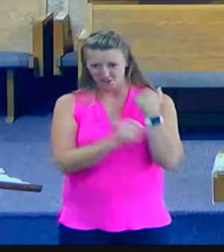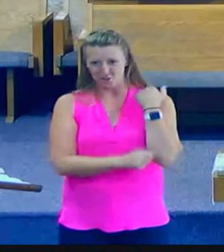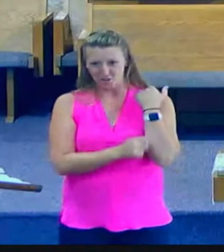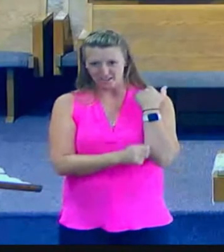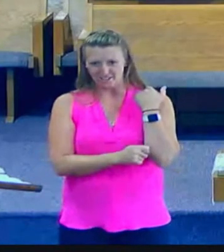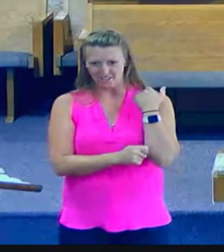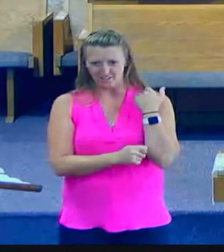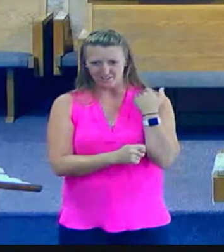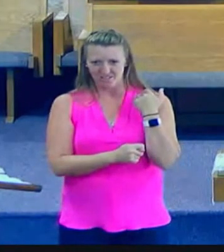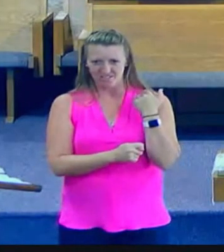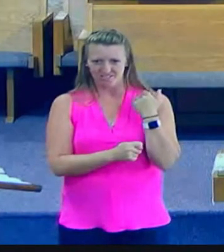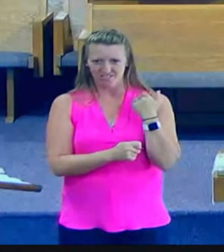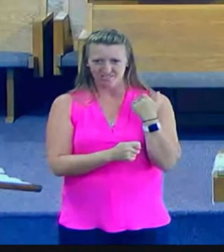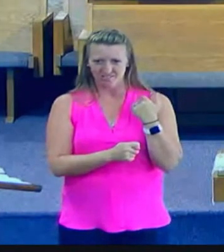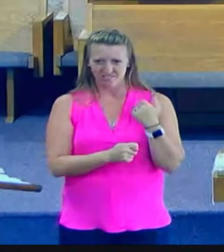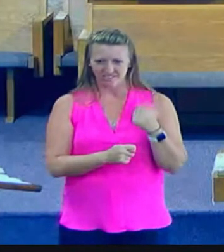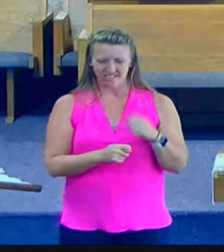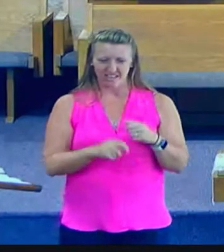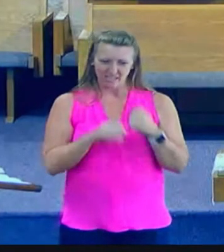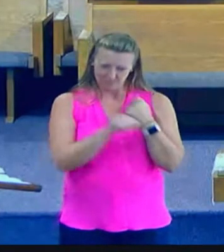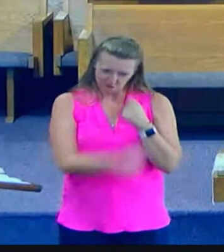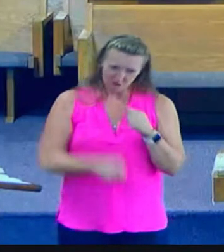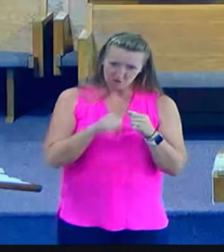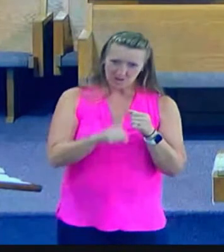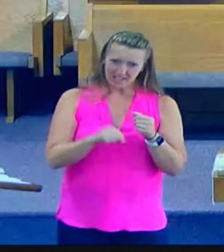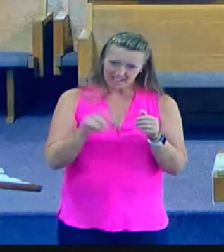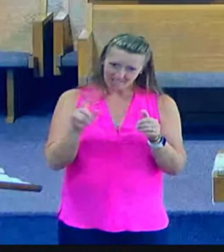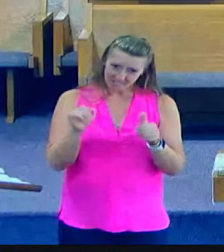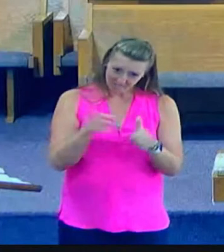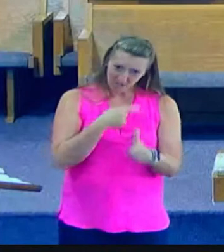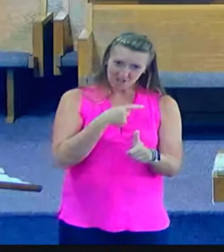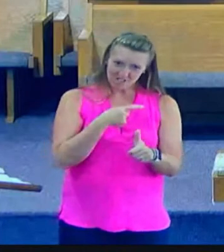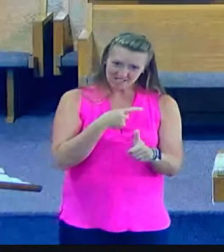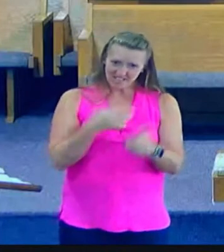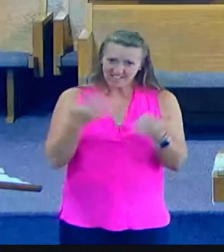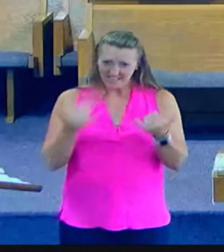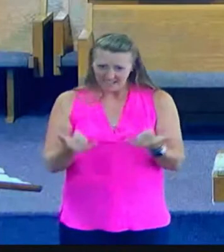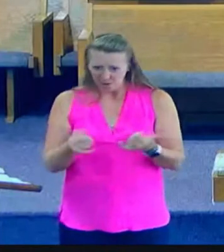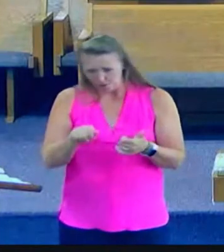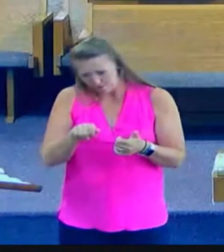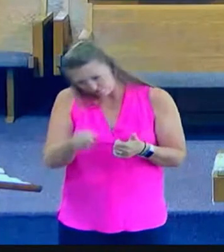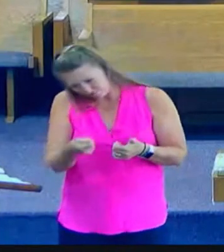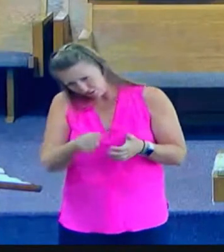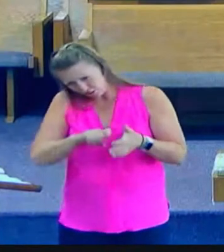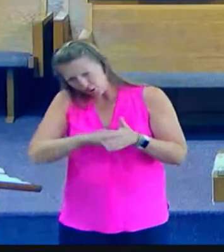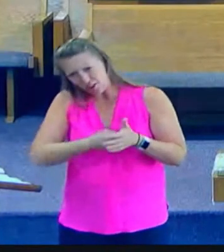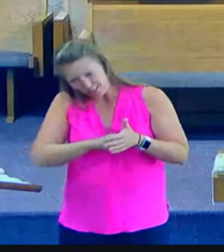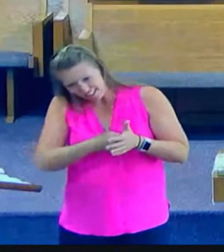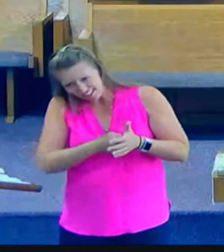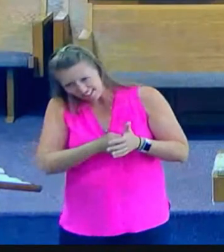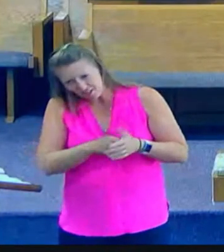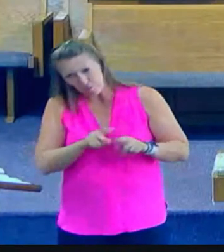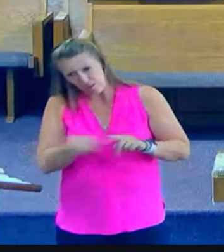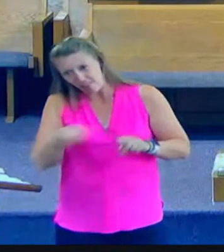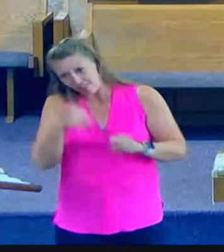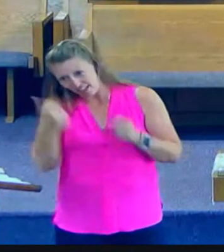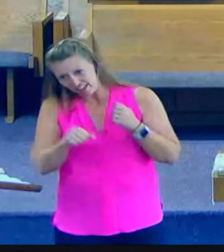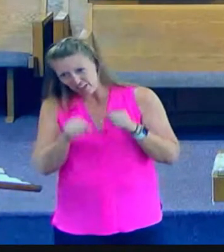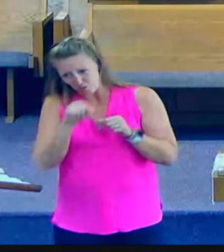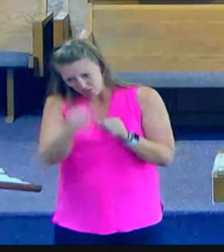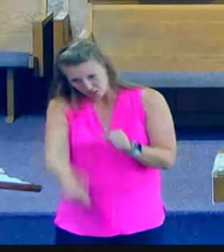Well, it fired, and then that kept the engine running, see? But it all started with a crank.